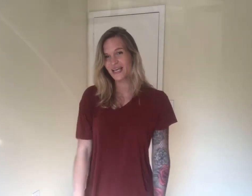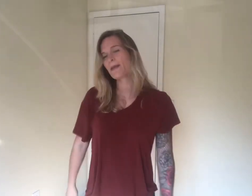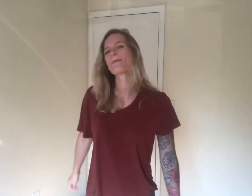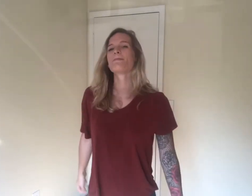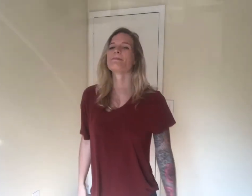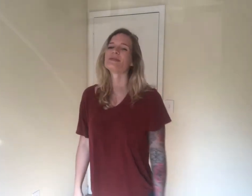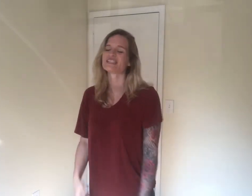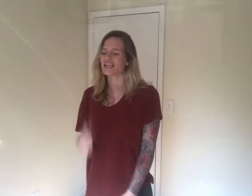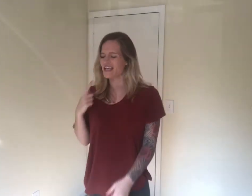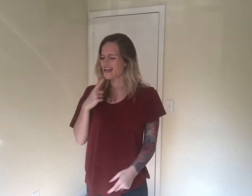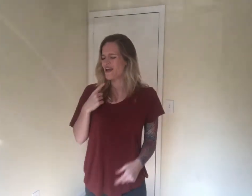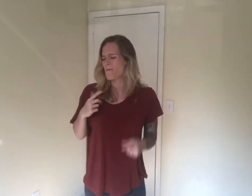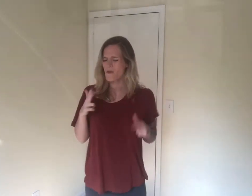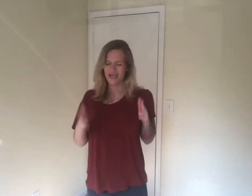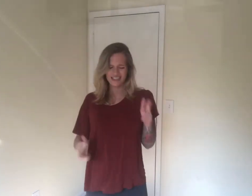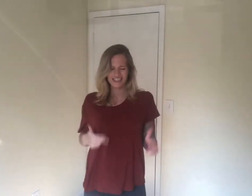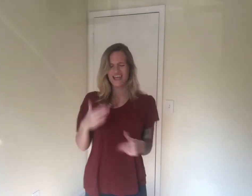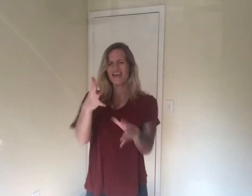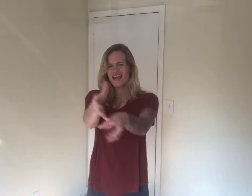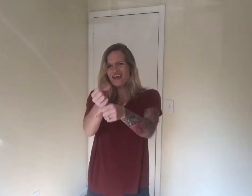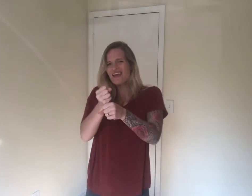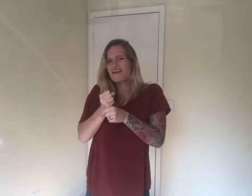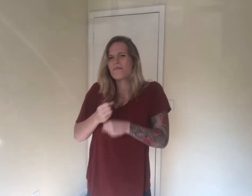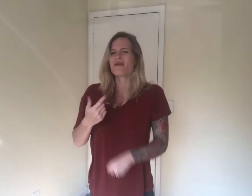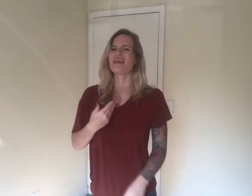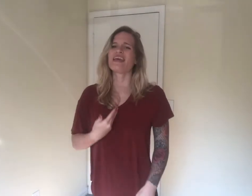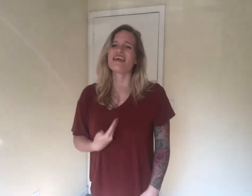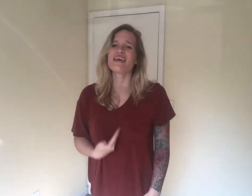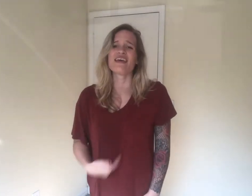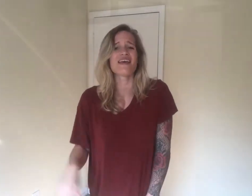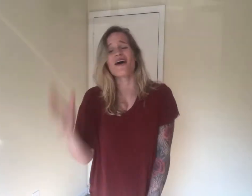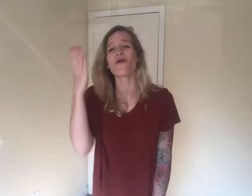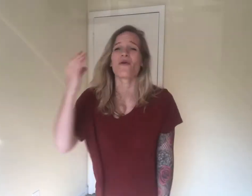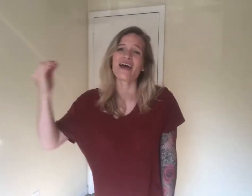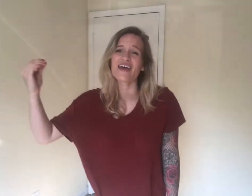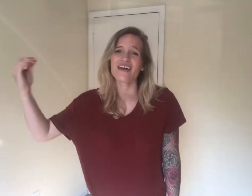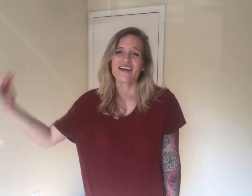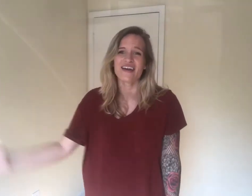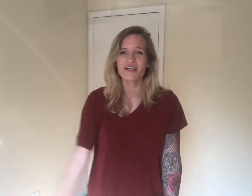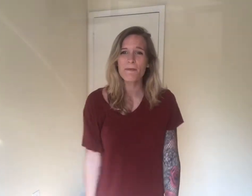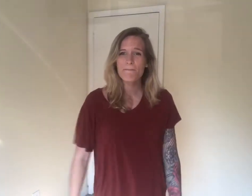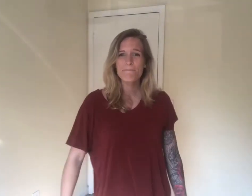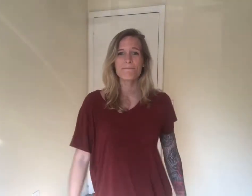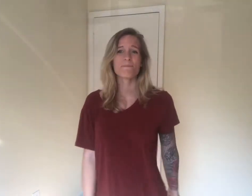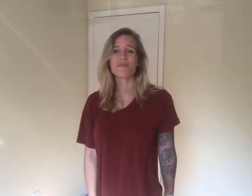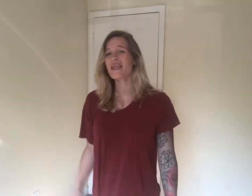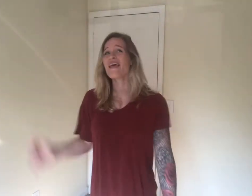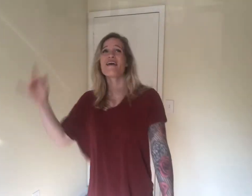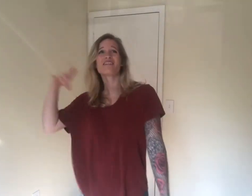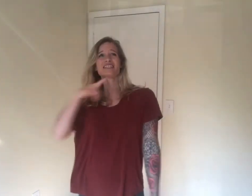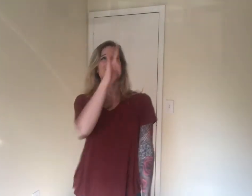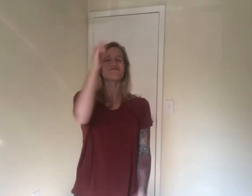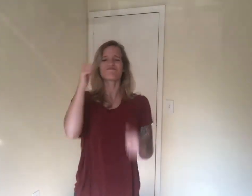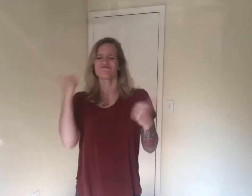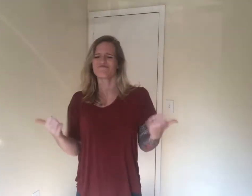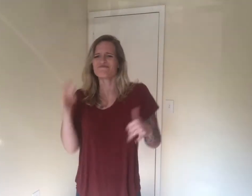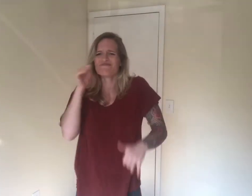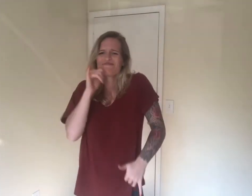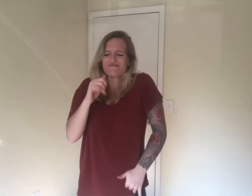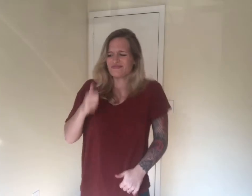I said cowboy take me away Fly this girl as high as